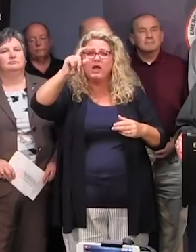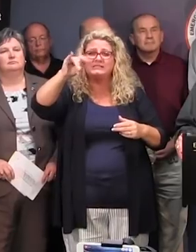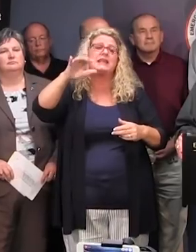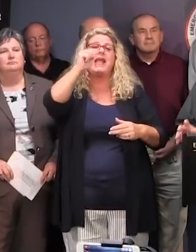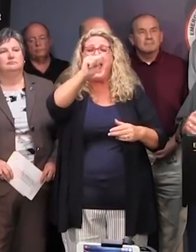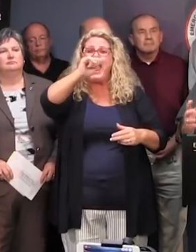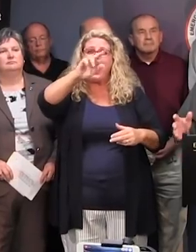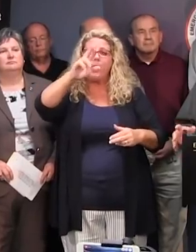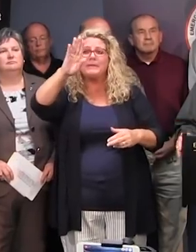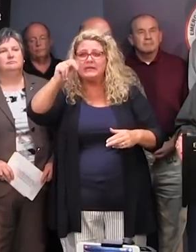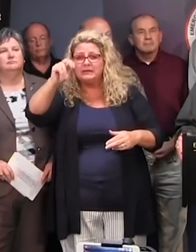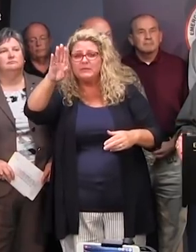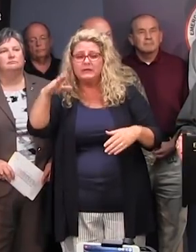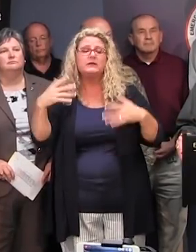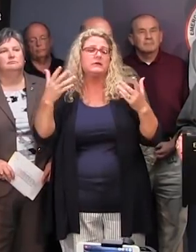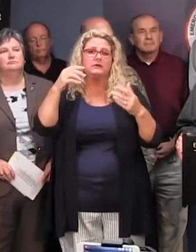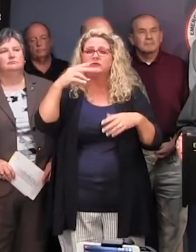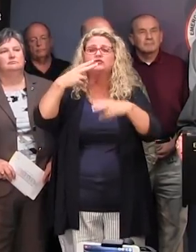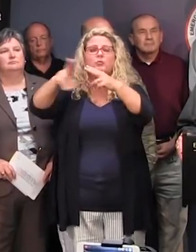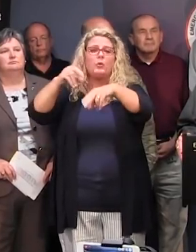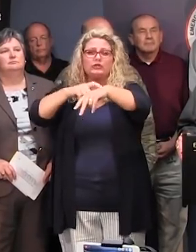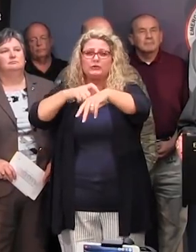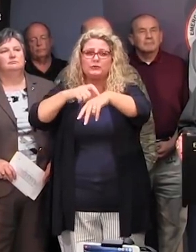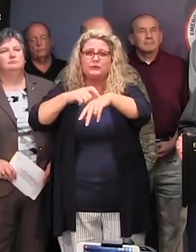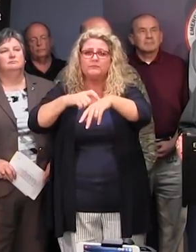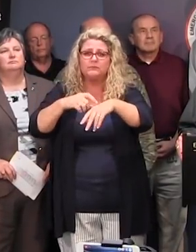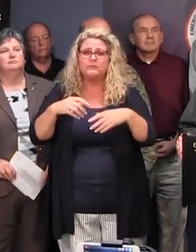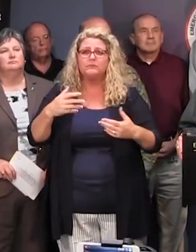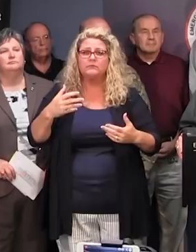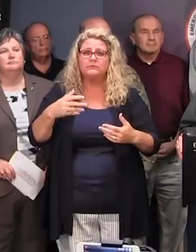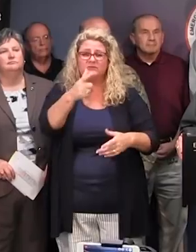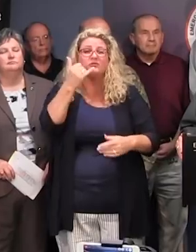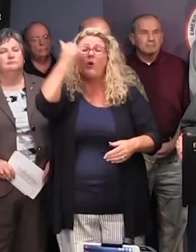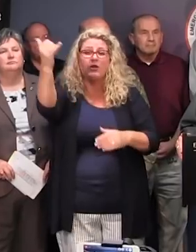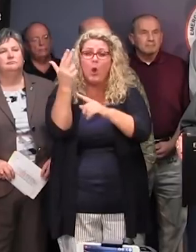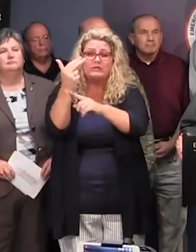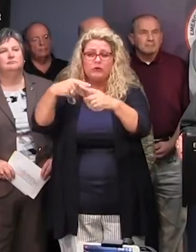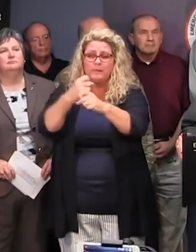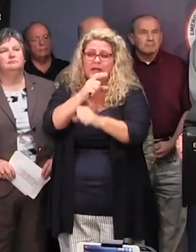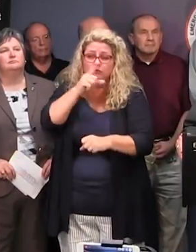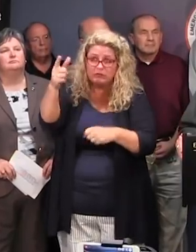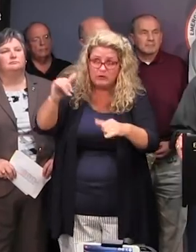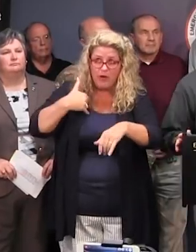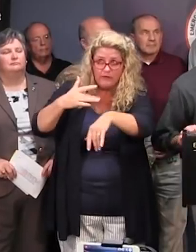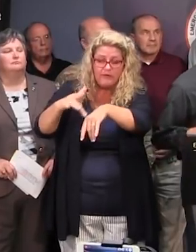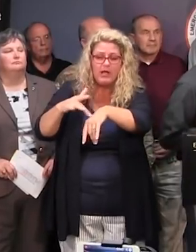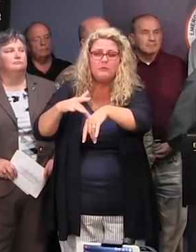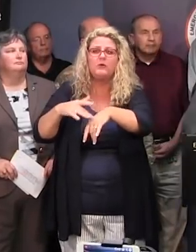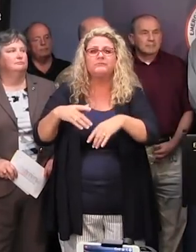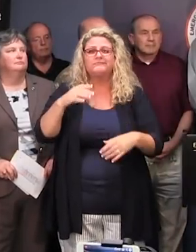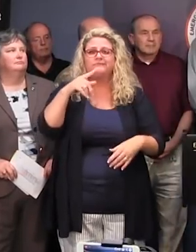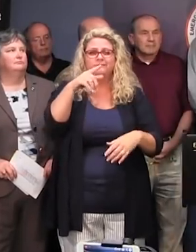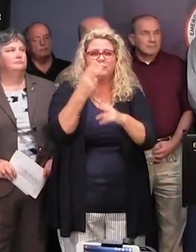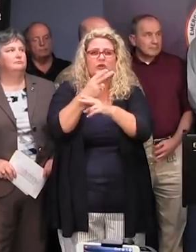along those lines for short-term rentals as well for availability before and possibly even call in the hotel just to confirm your reservation. Thank you. Thank you very much.